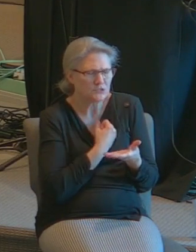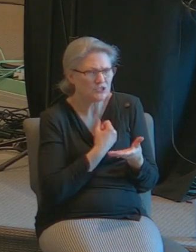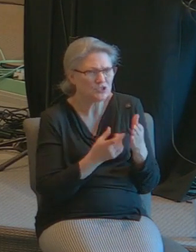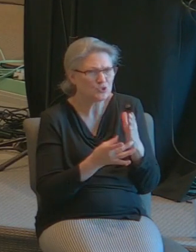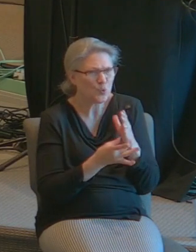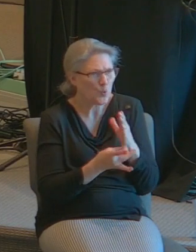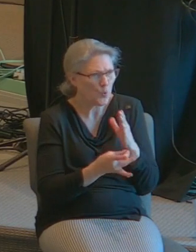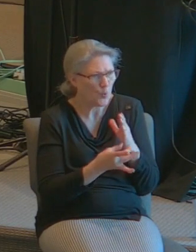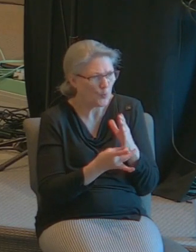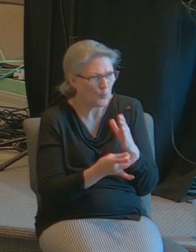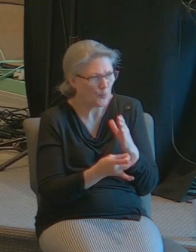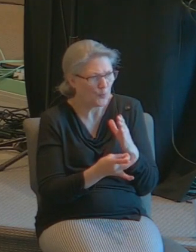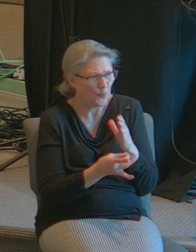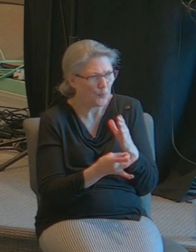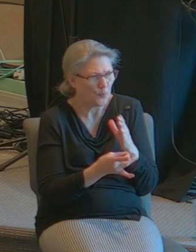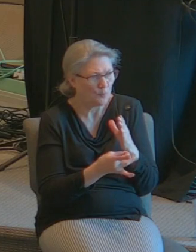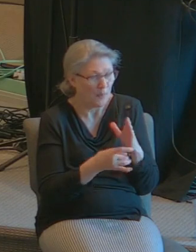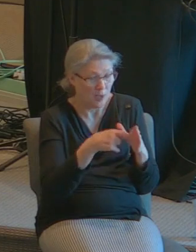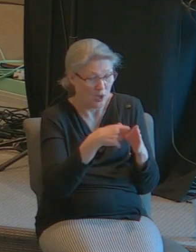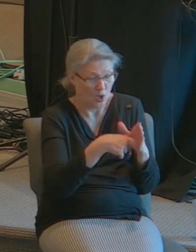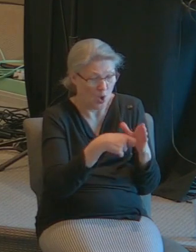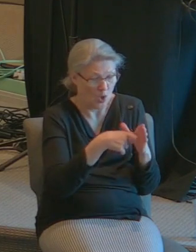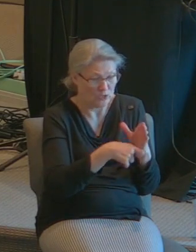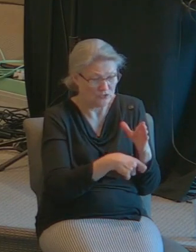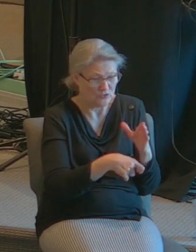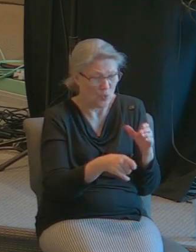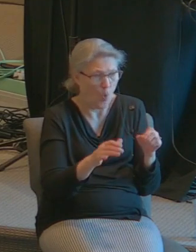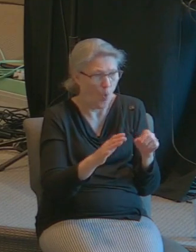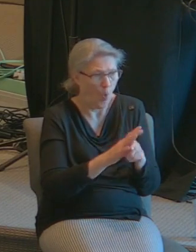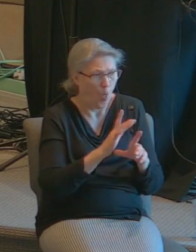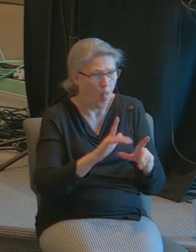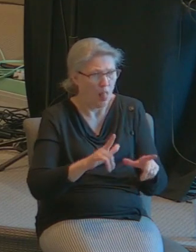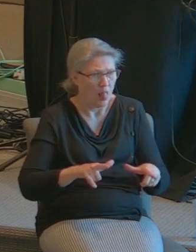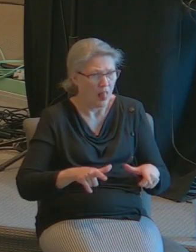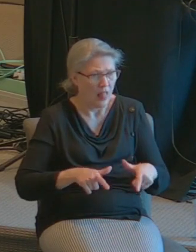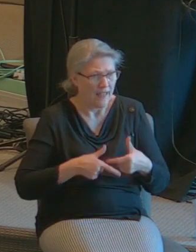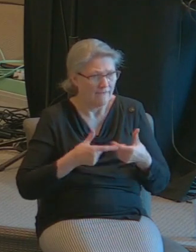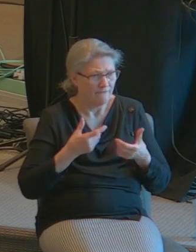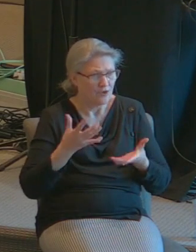the price of which probably was her entire livelihood